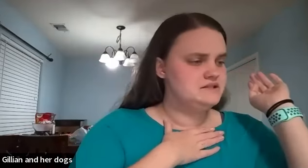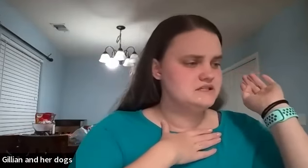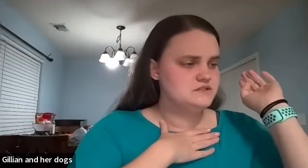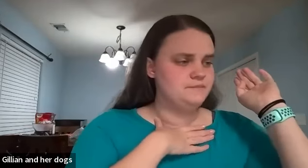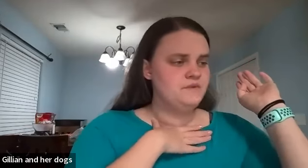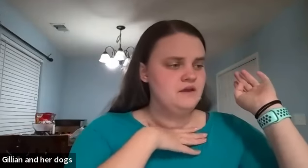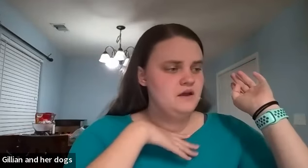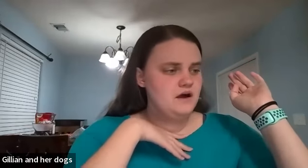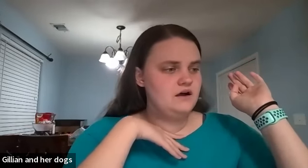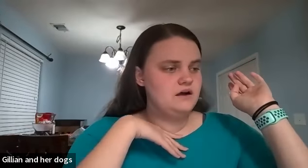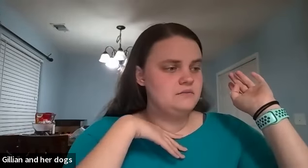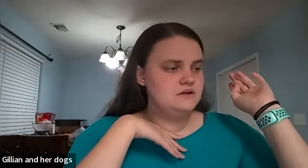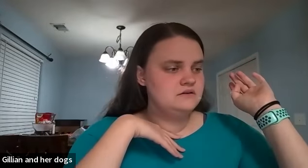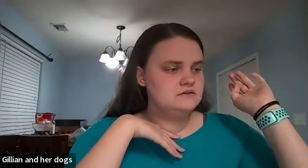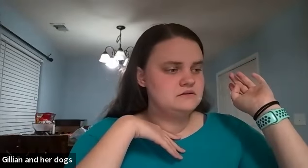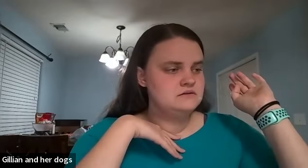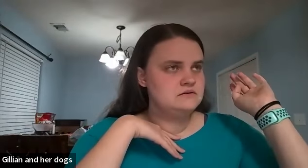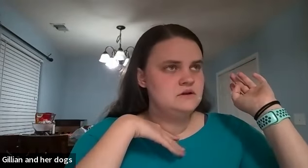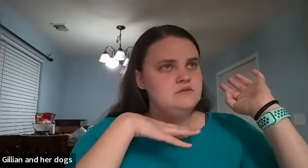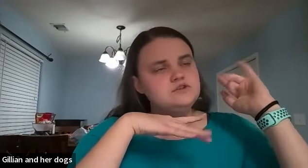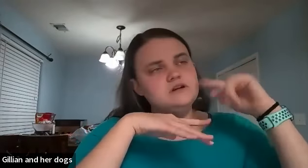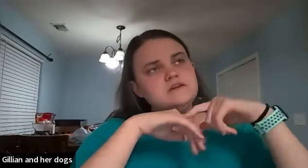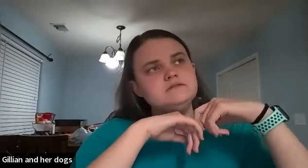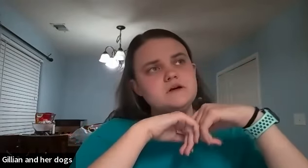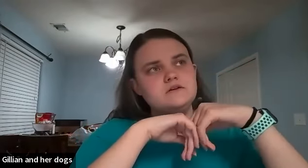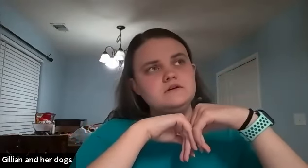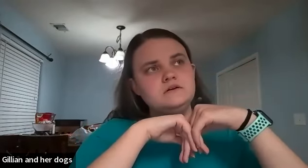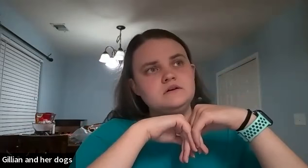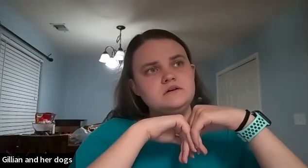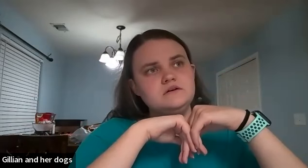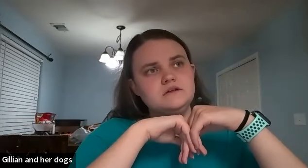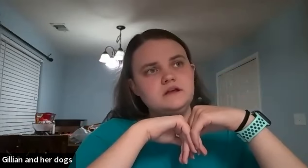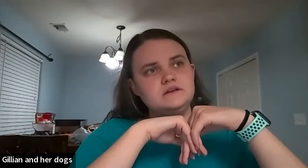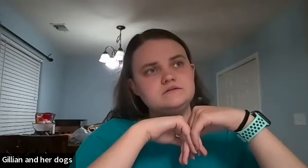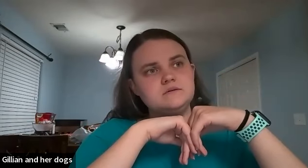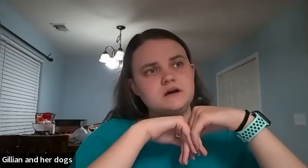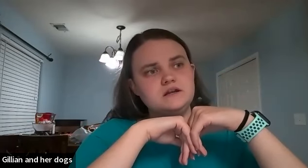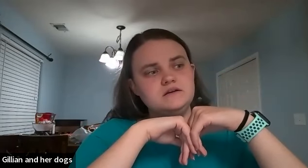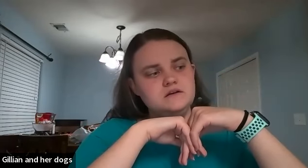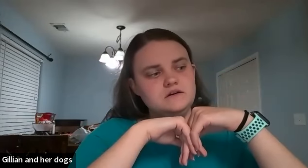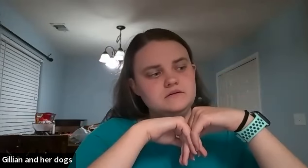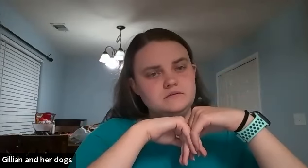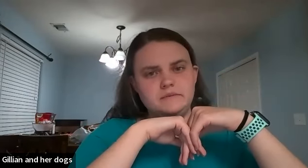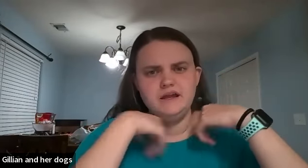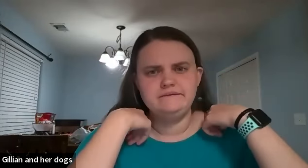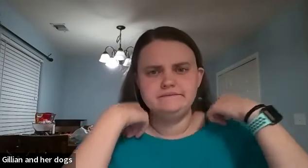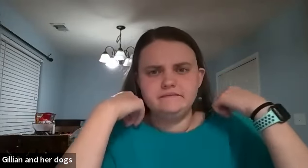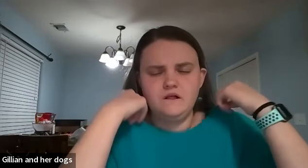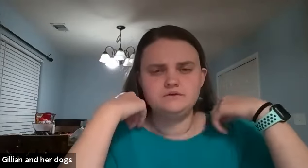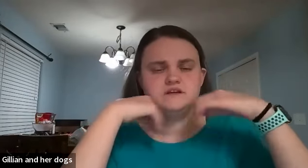excuse me um trying to think of some other things for the body the body the clothes